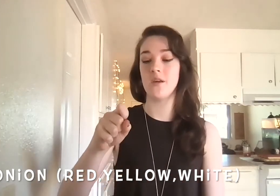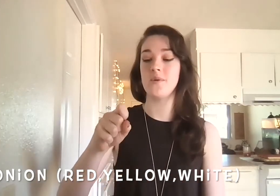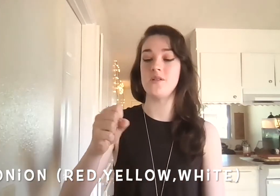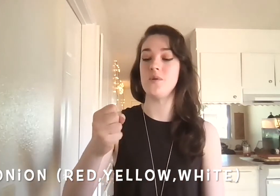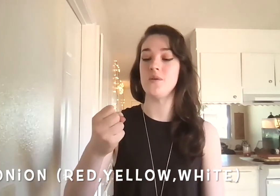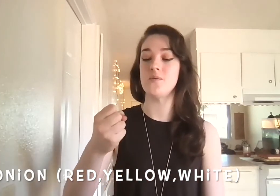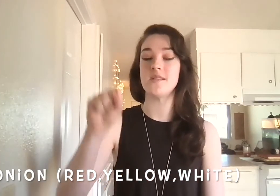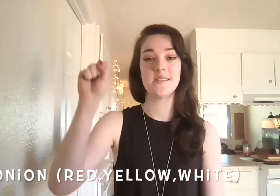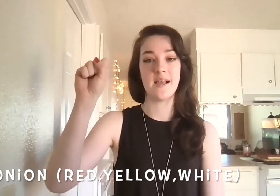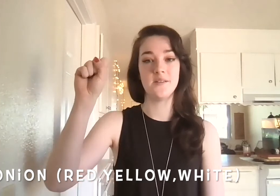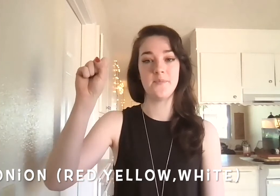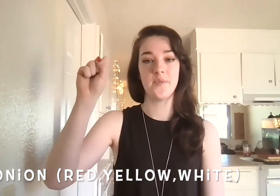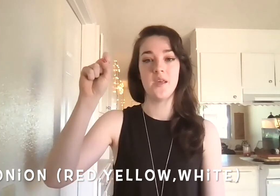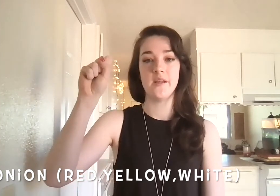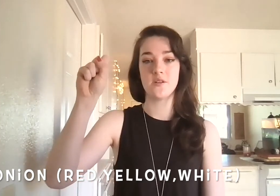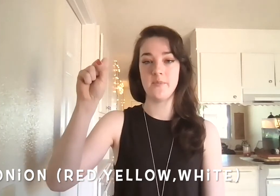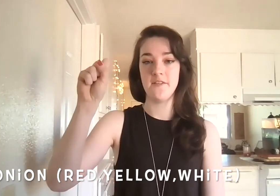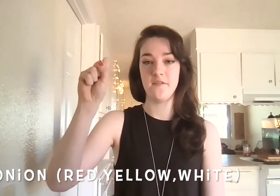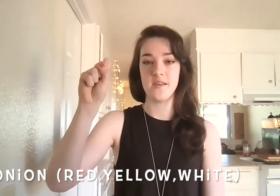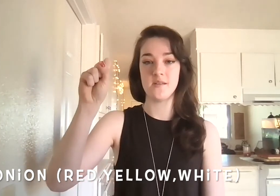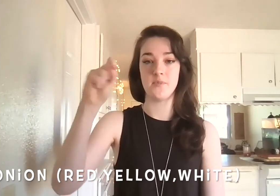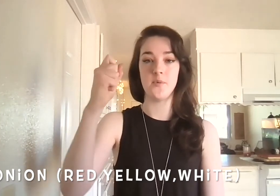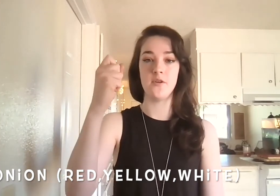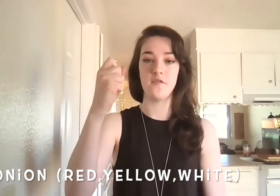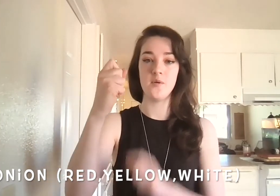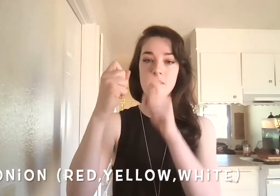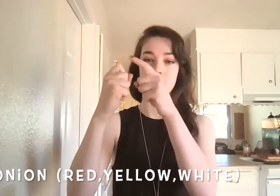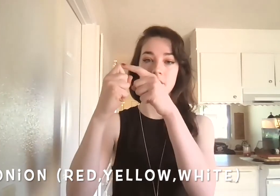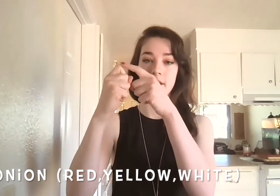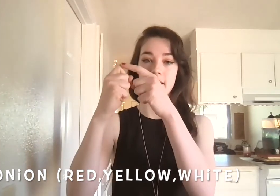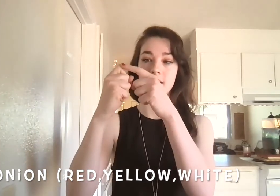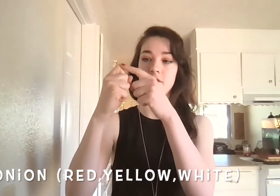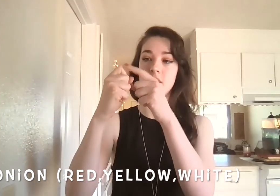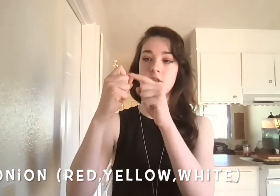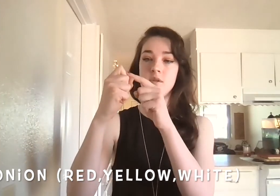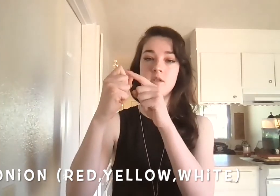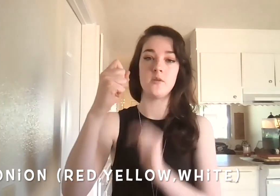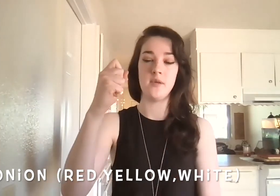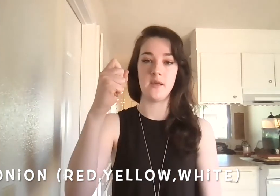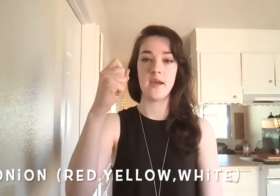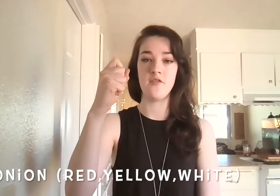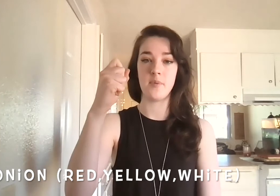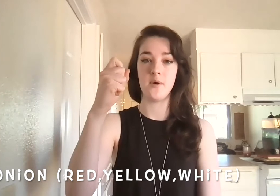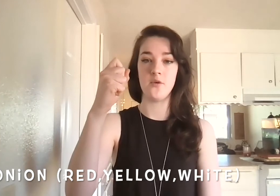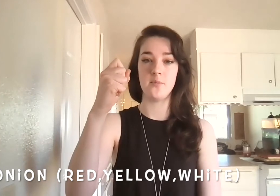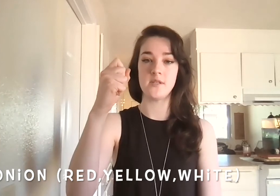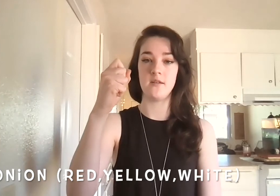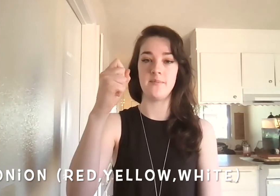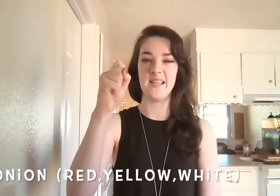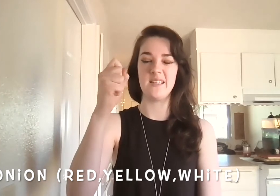going to use this hand. It's going to be in a fist, but we're going to focus on our index finger. So this is going to be kind of poking upwards a little bit like a